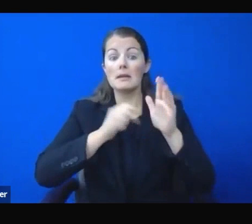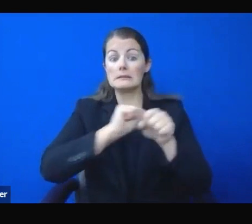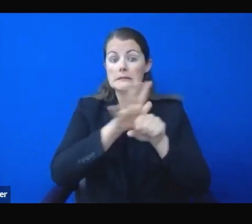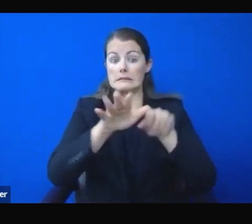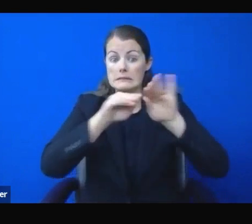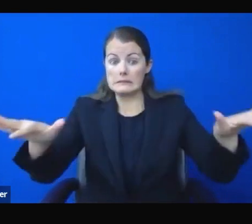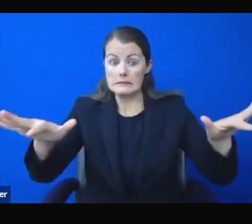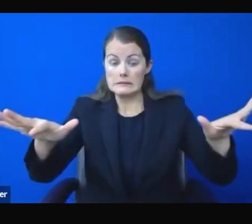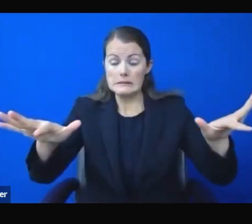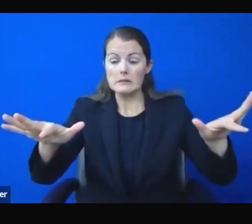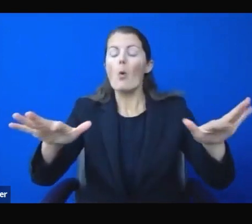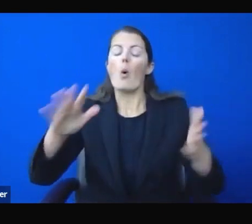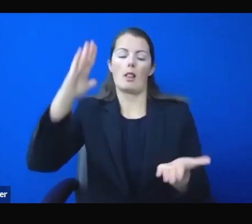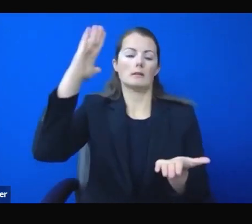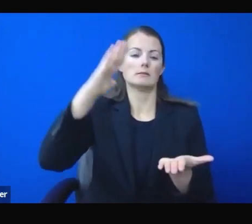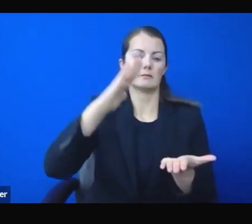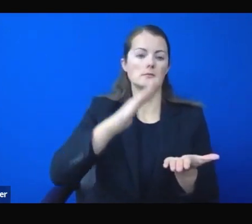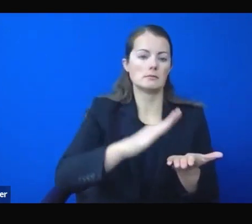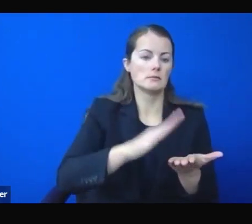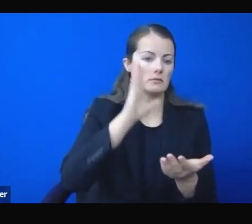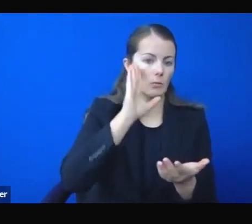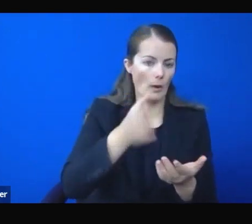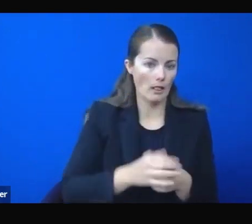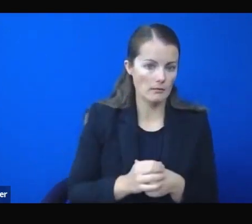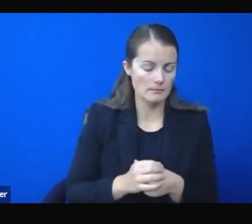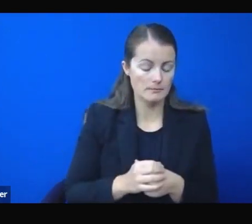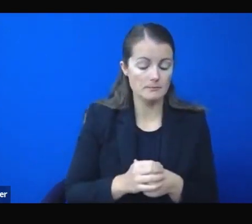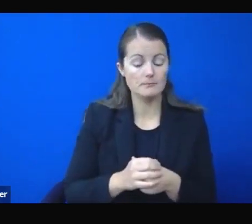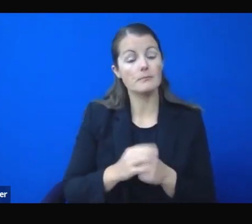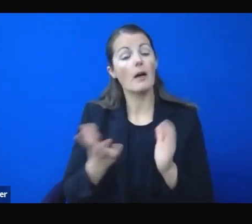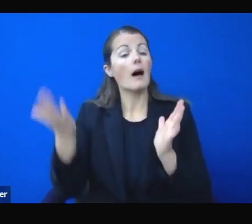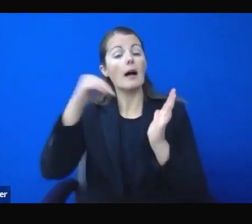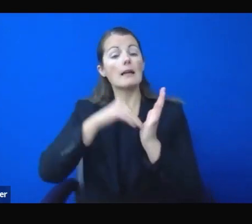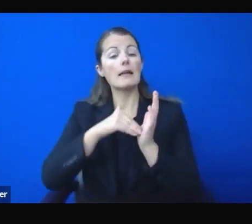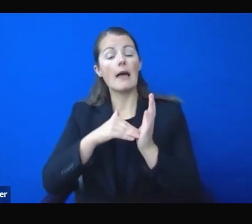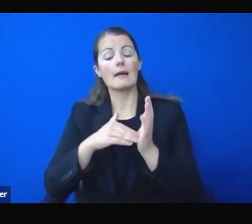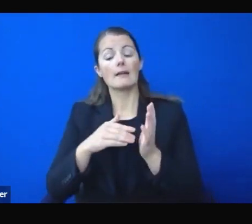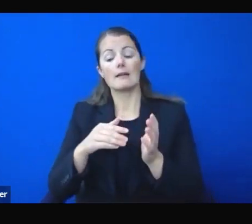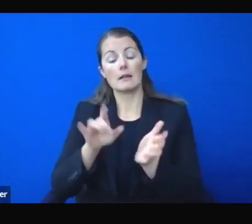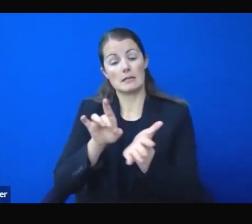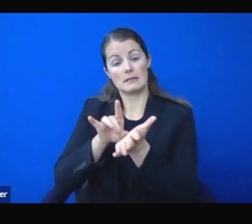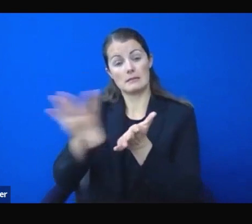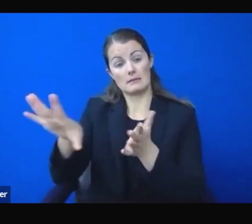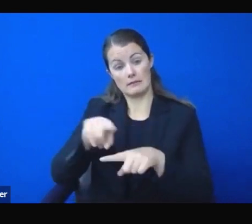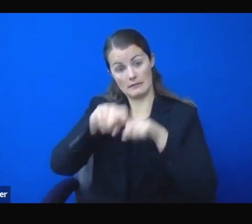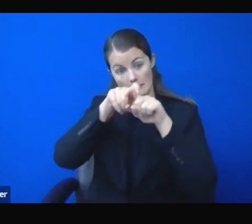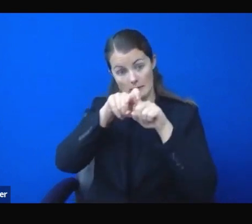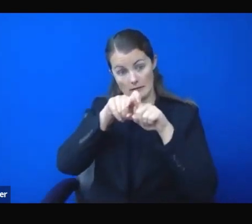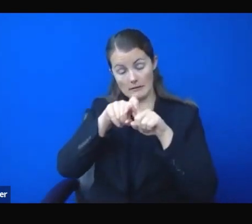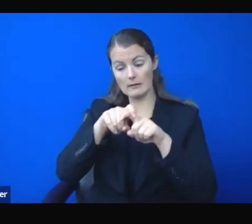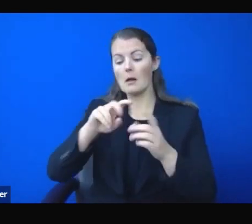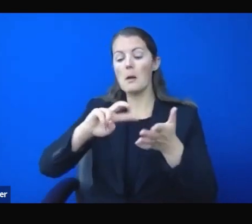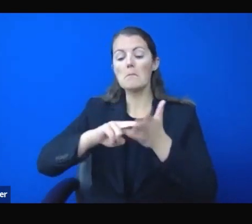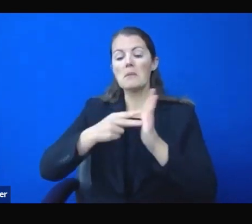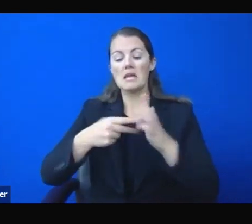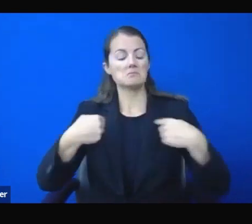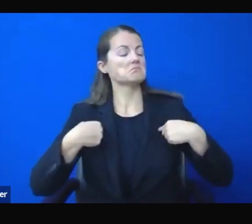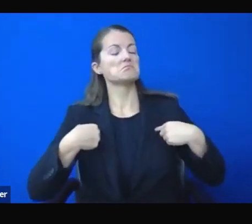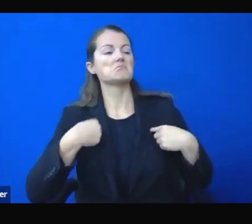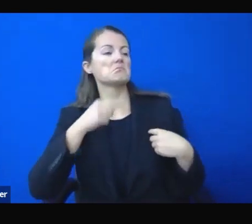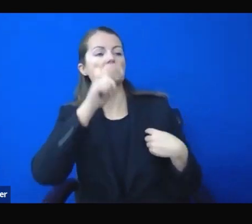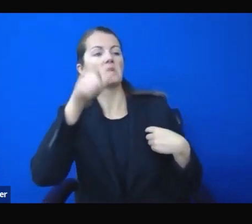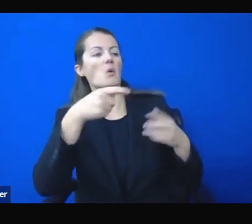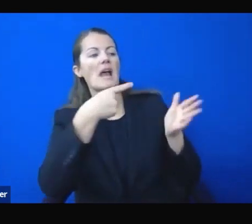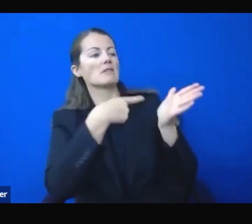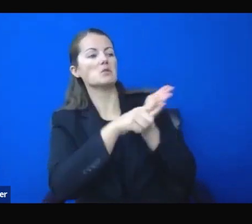start, this moratorium does not repeat, it does not relieve renters from their obligation to pay rent